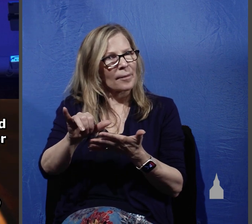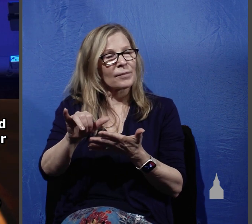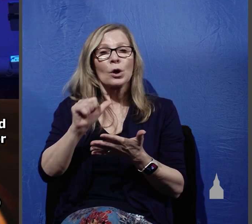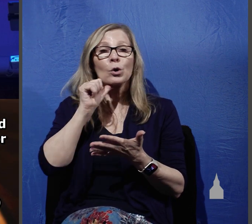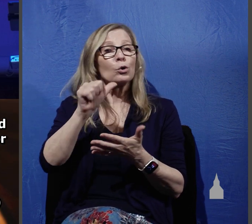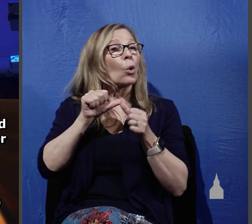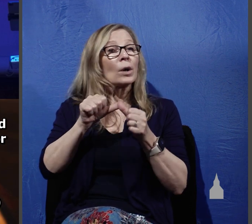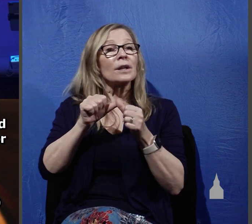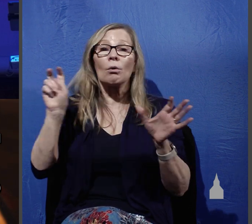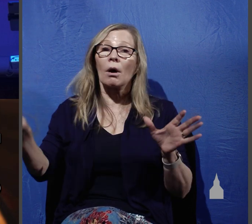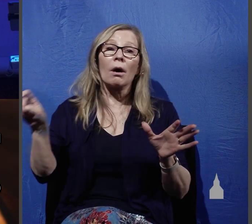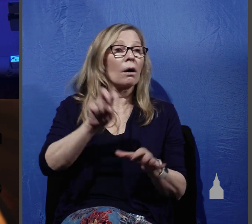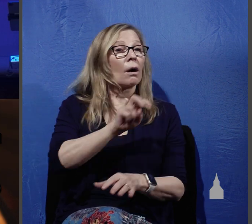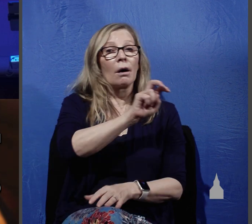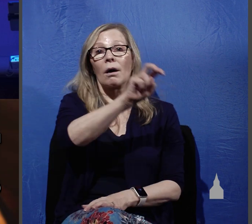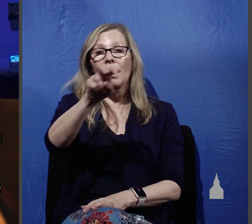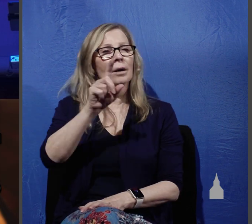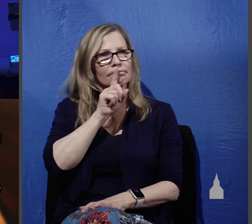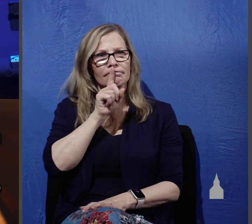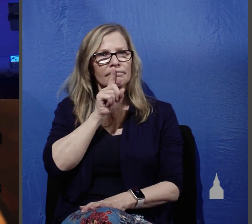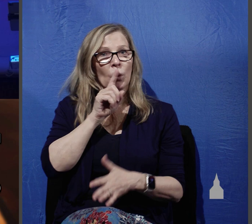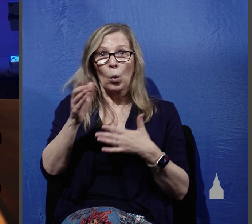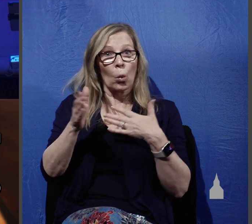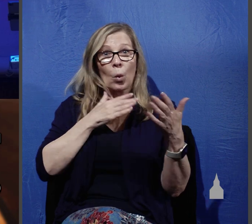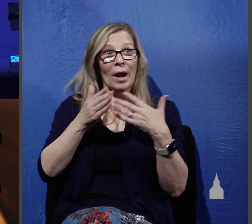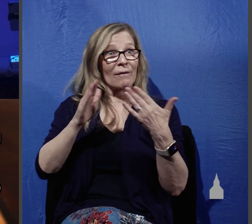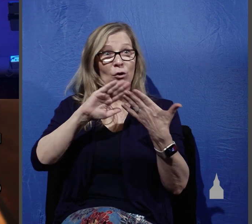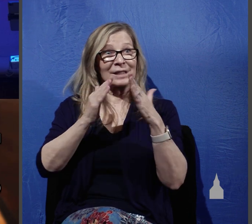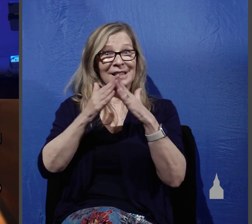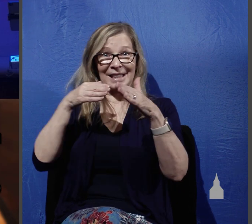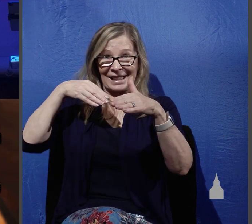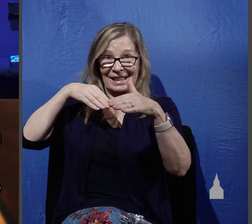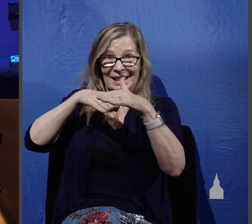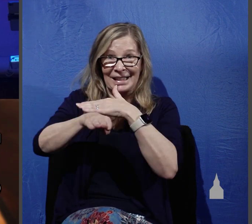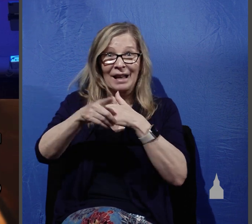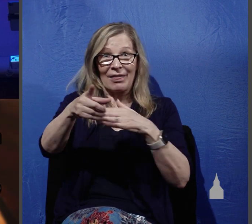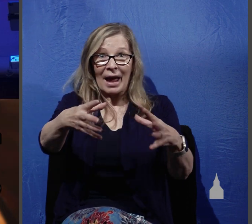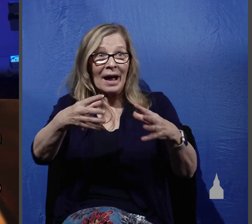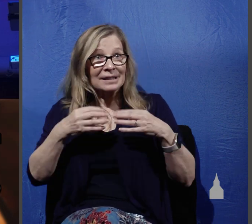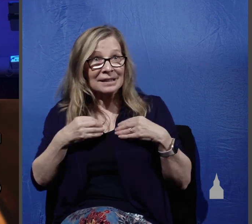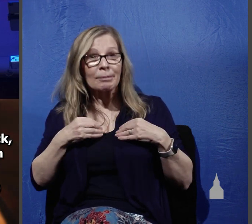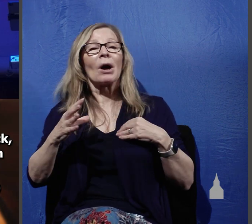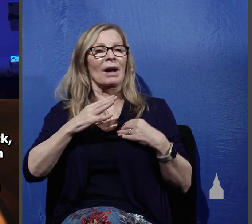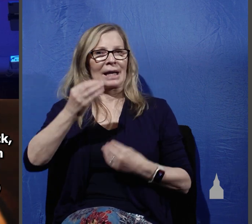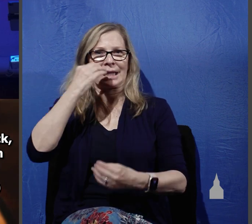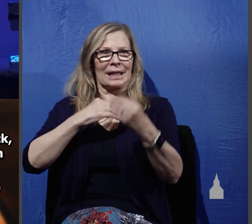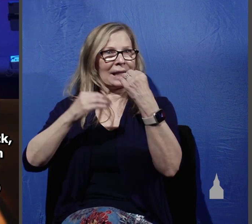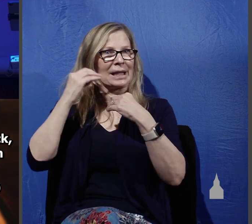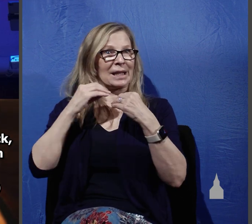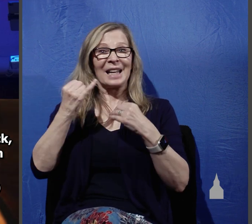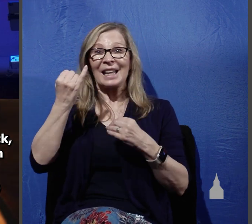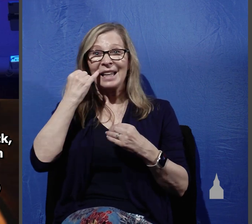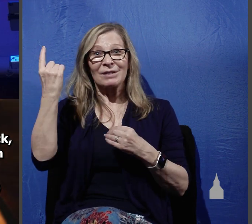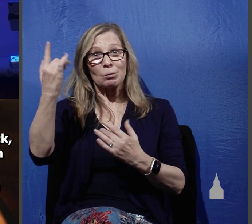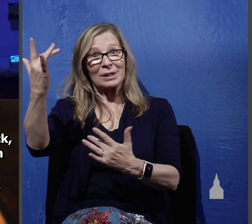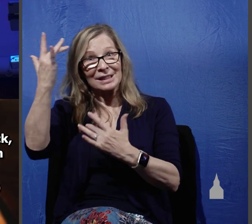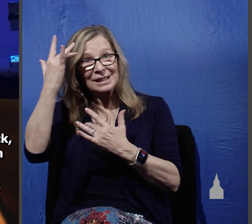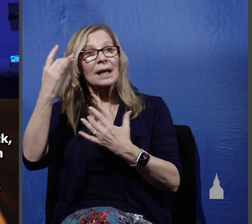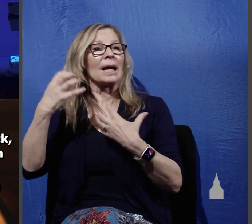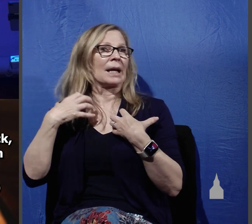to house. Whatever city you enter and they receive you, eat what is set before you, and heal those in it who are sick, and say to them, the kingdom